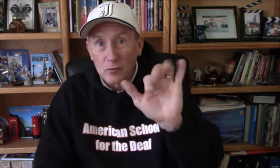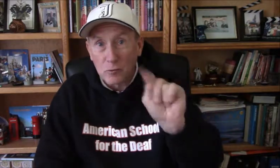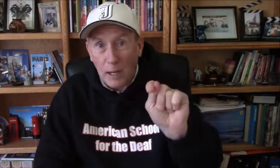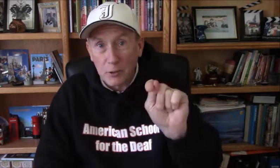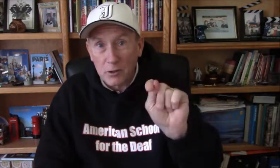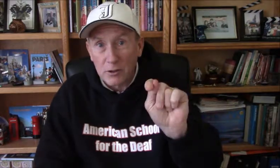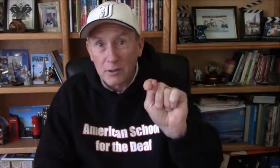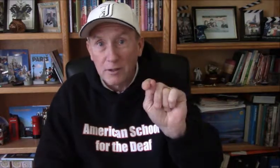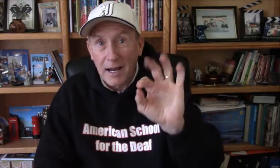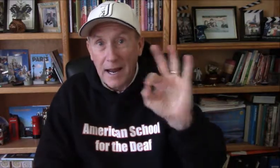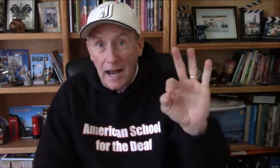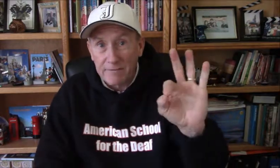Robert F.